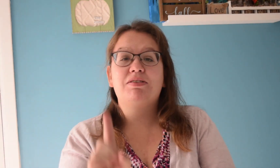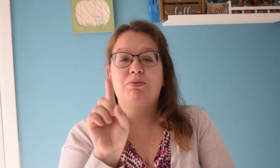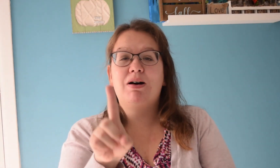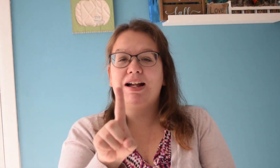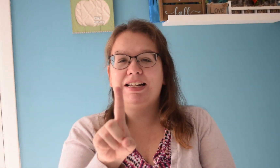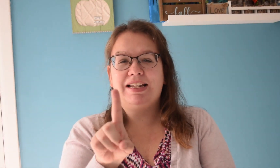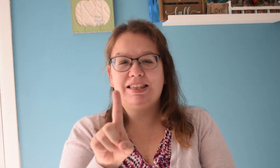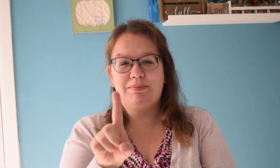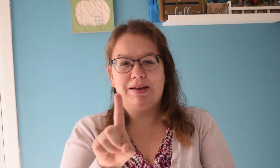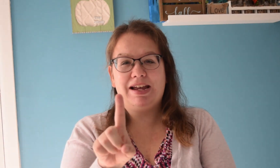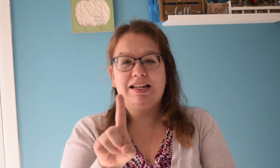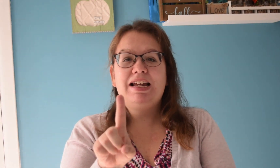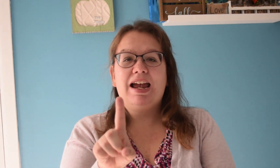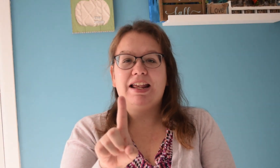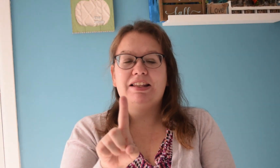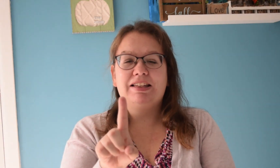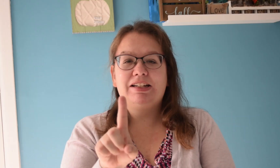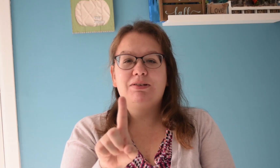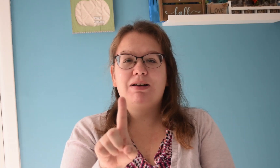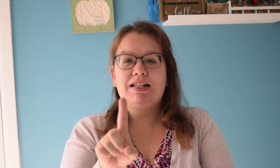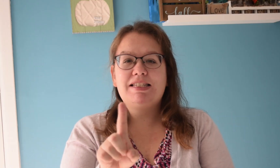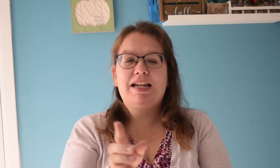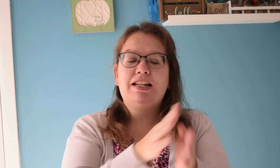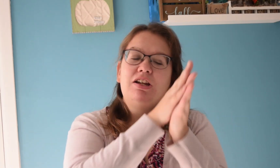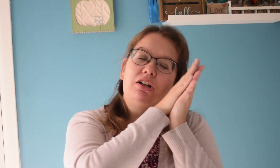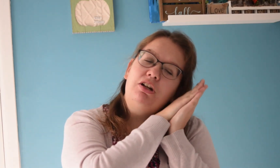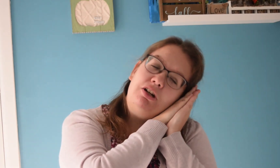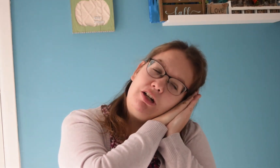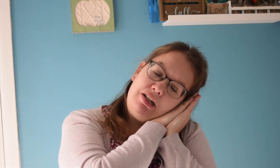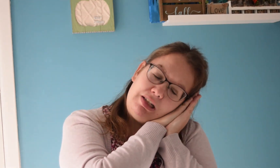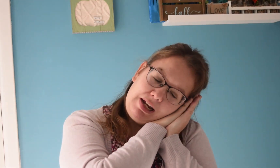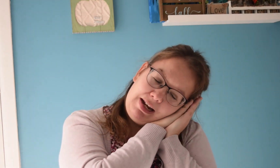was one in the bed and the little one said good night.